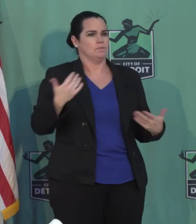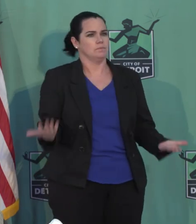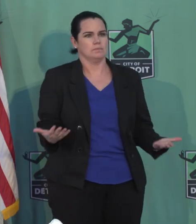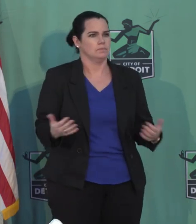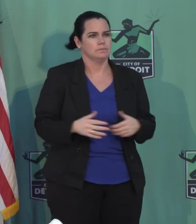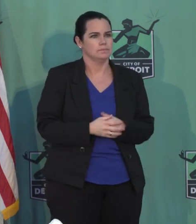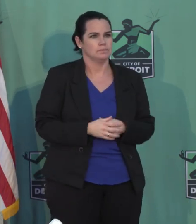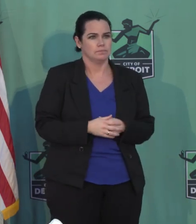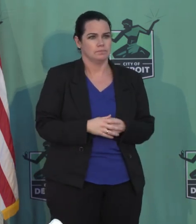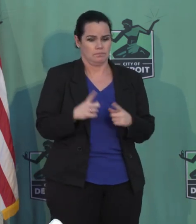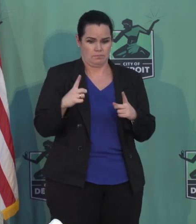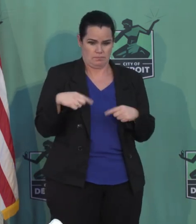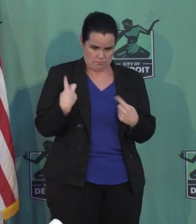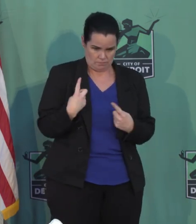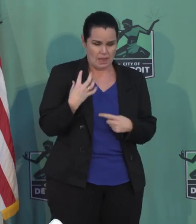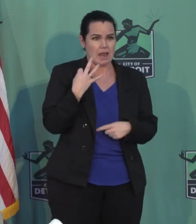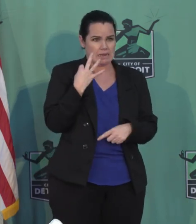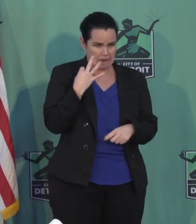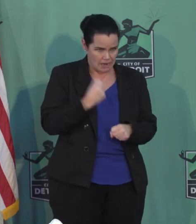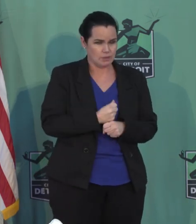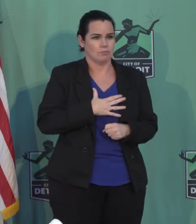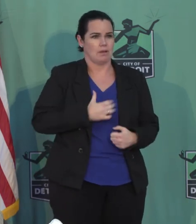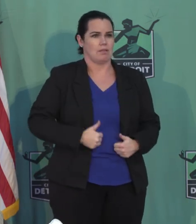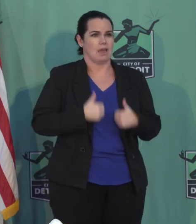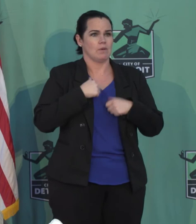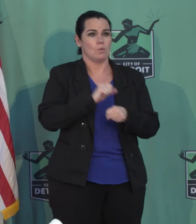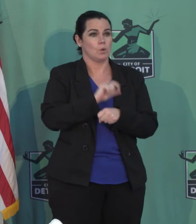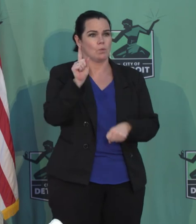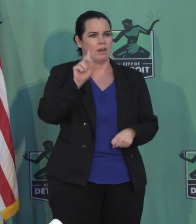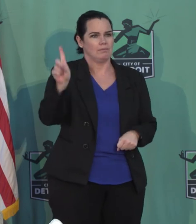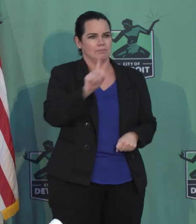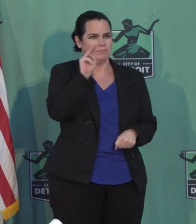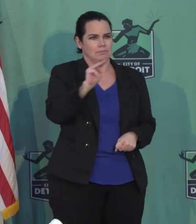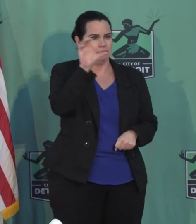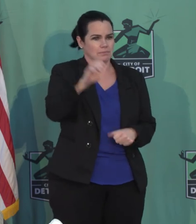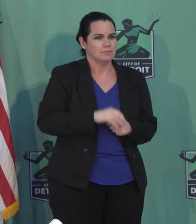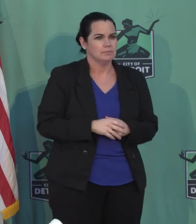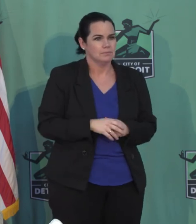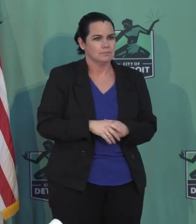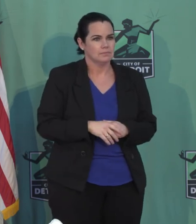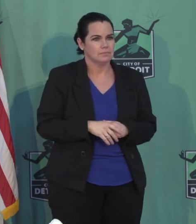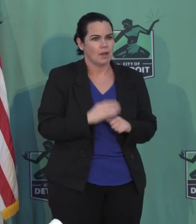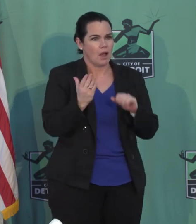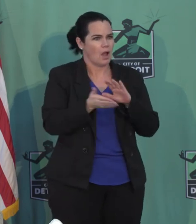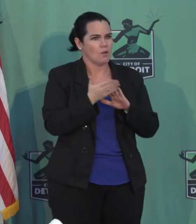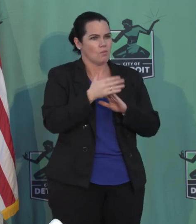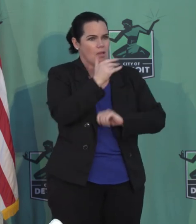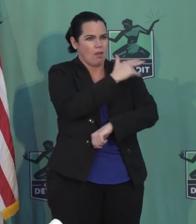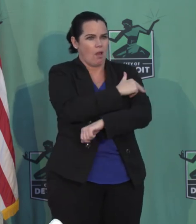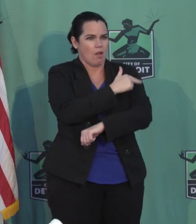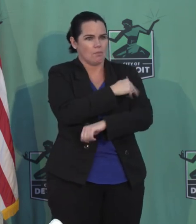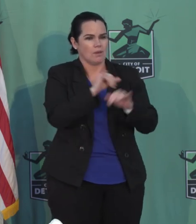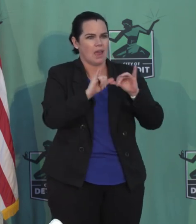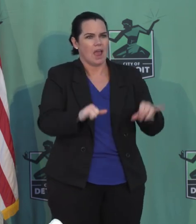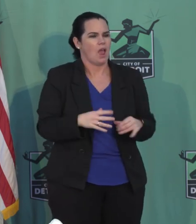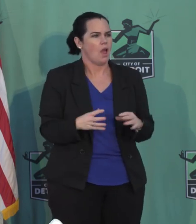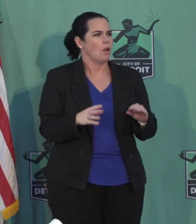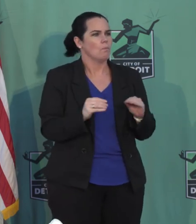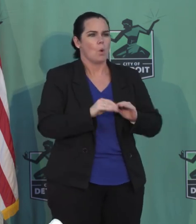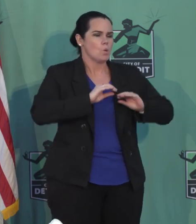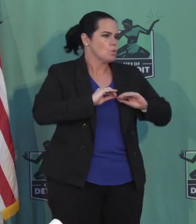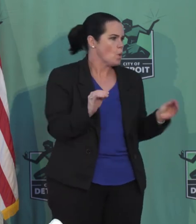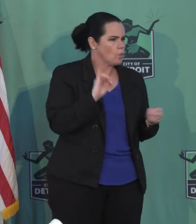years of my life at the Detroit Medical Center, I was running the hospital system that saw more uninsured, more Medicaid